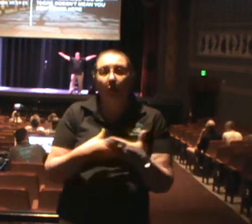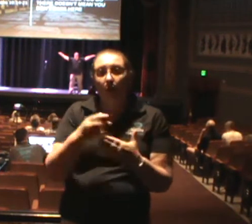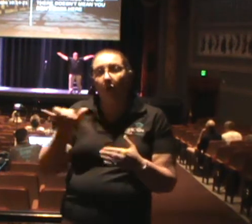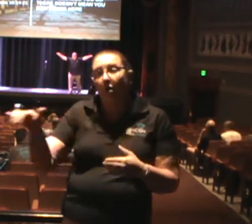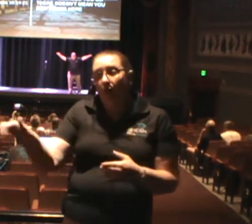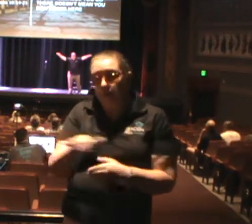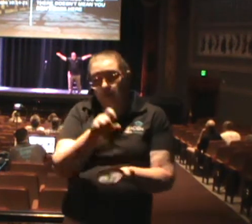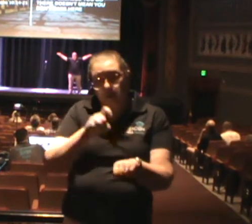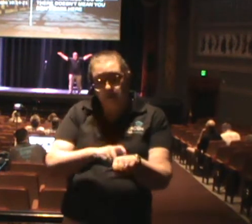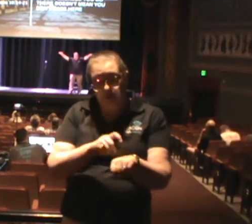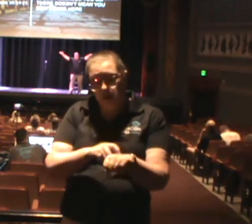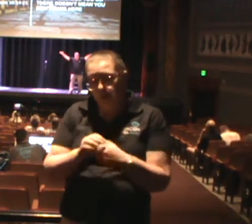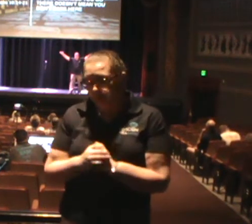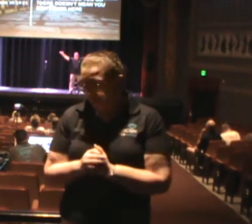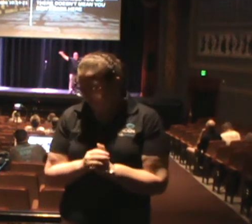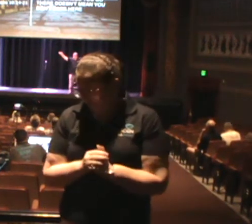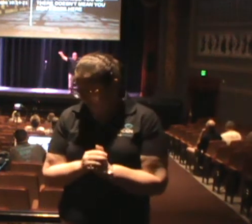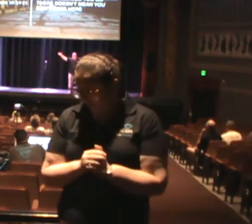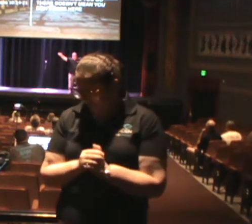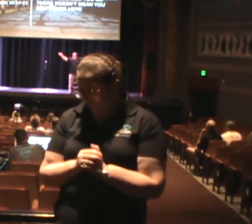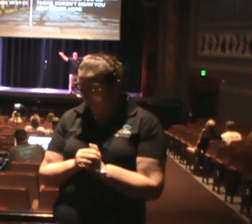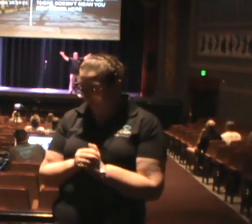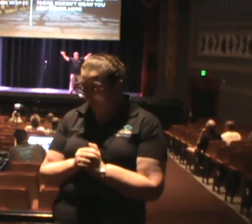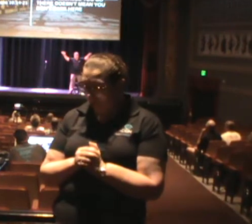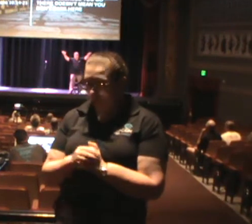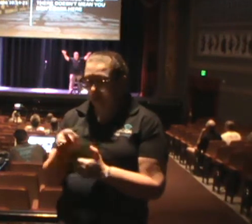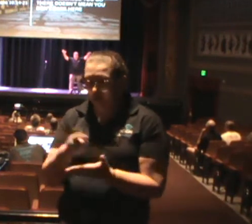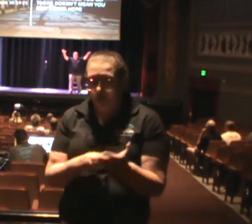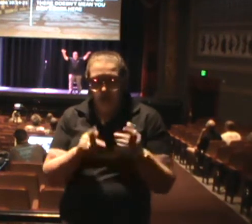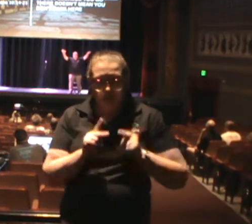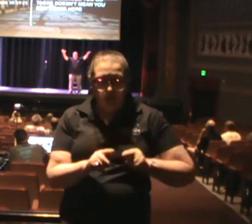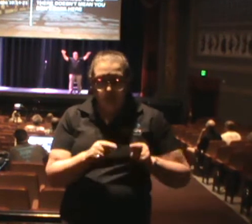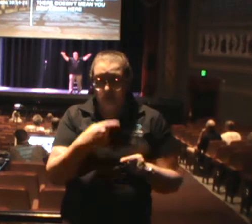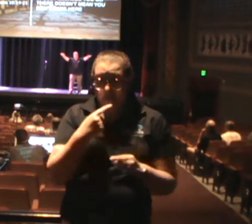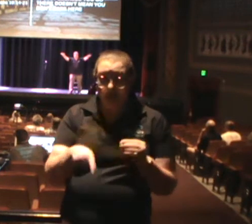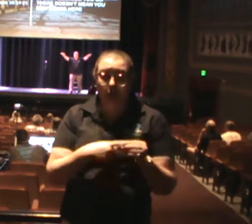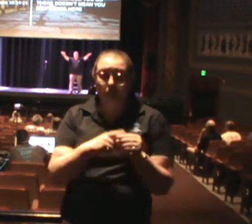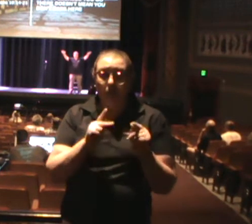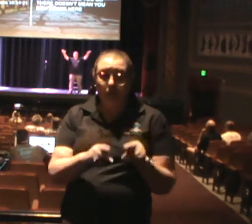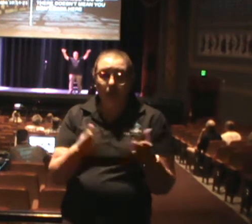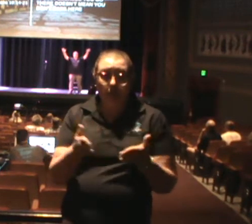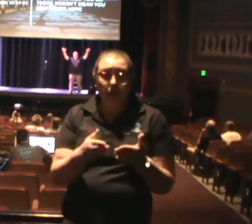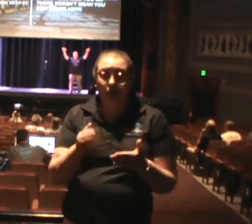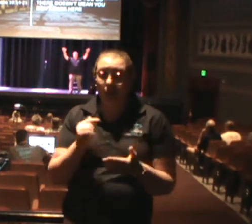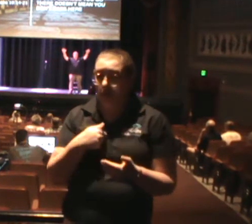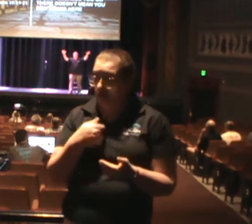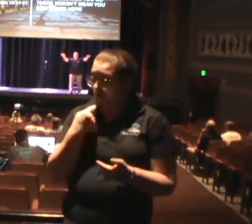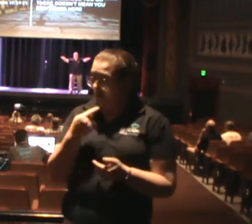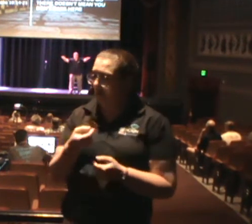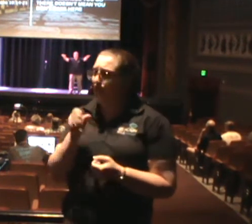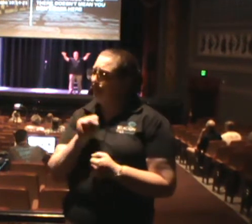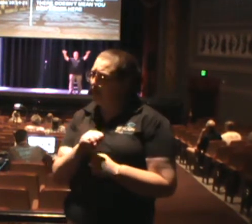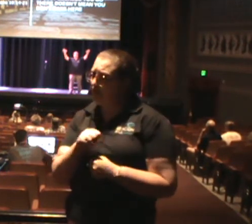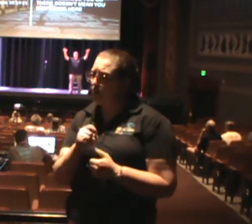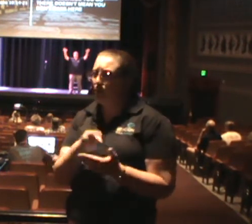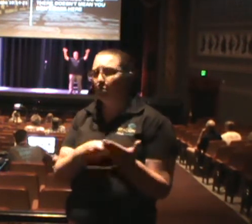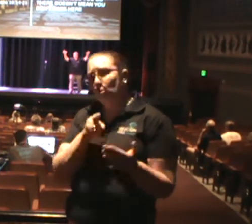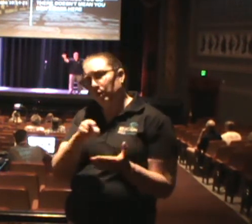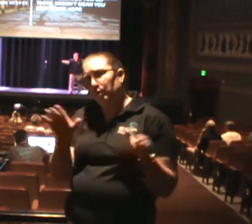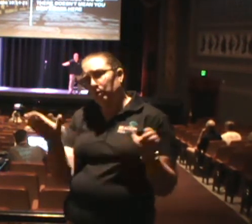So the people who say what about people here, I would say exactly what are you doing